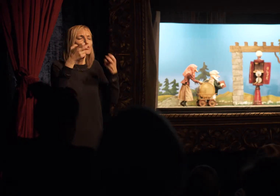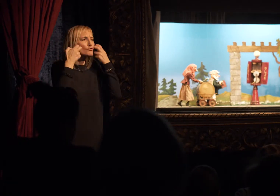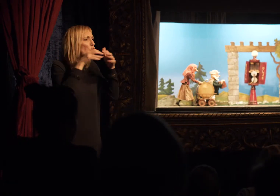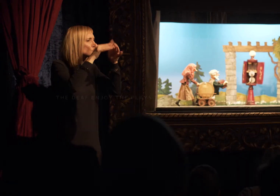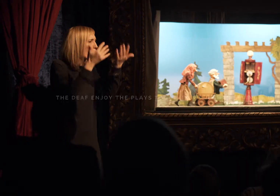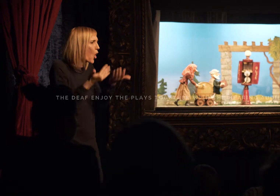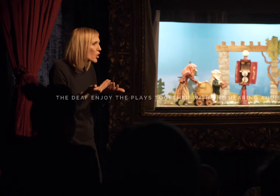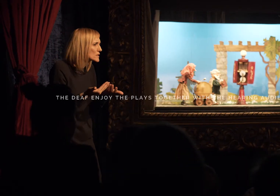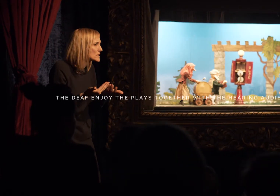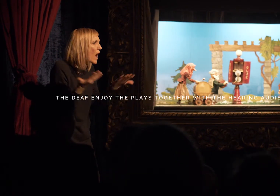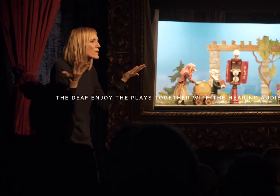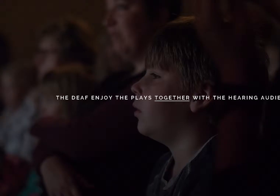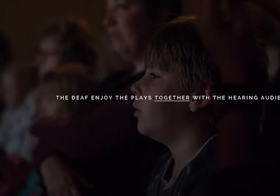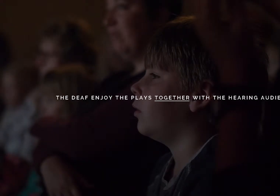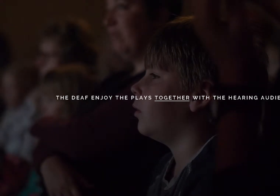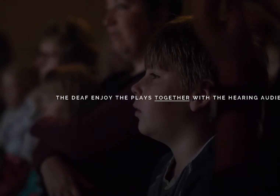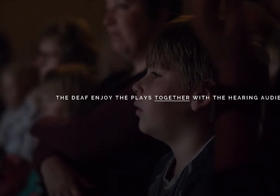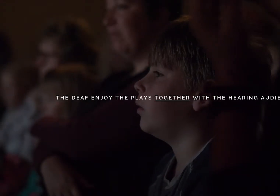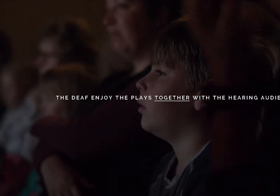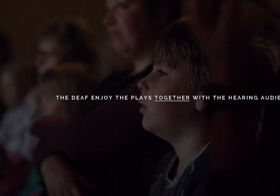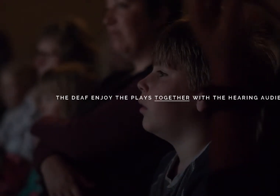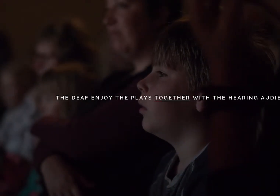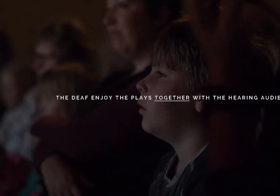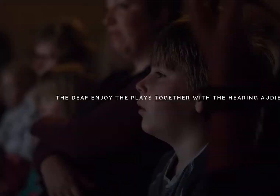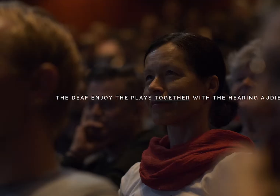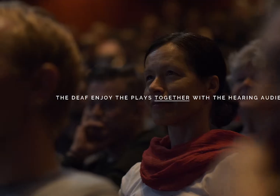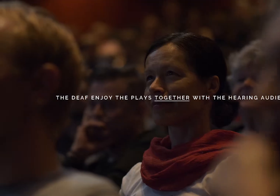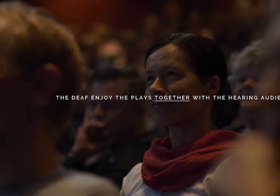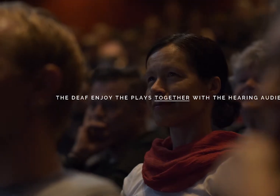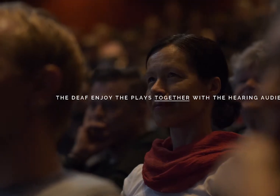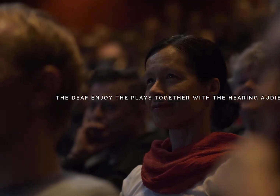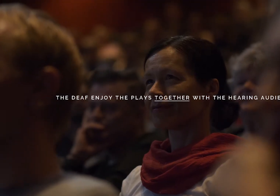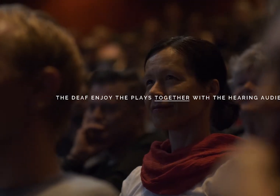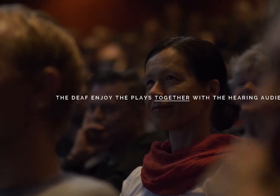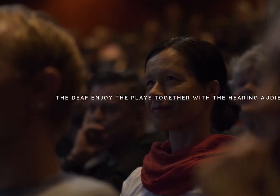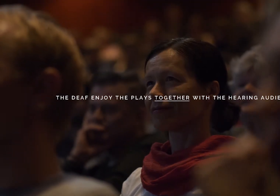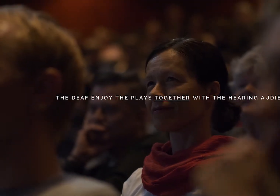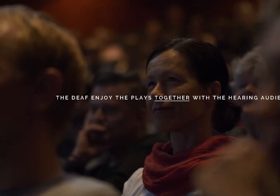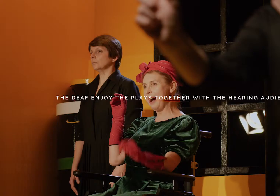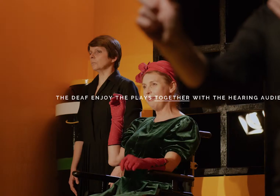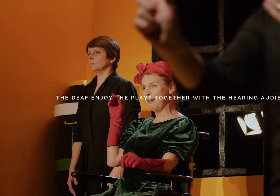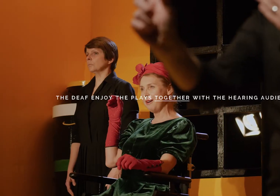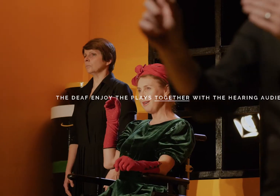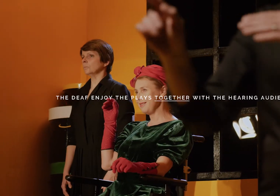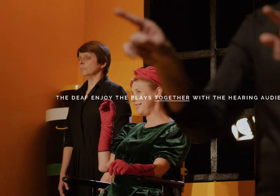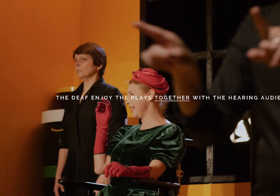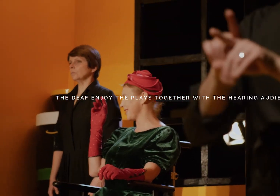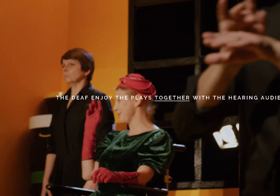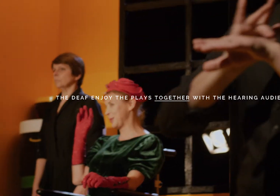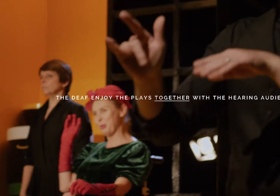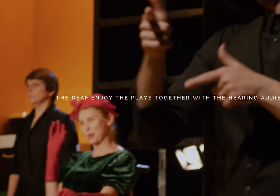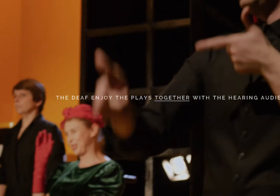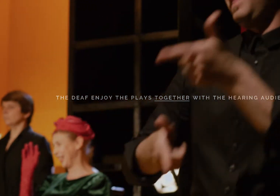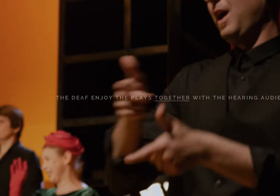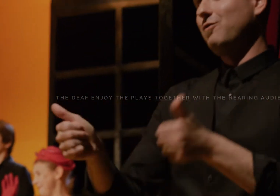permanent solution, NLB Bank enables the deaf to experience performances with sign language interpretation on a monthly basis in